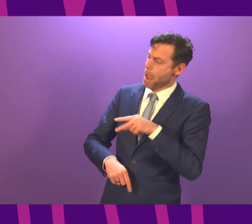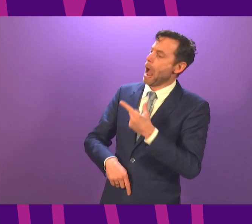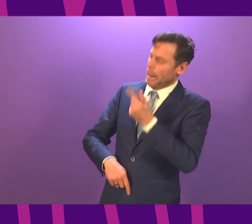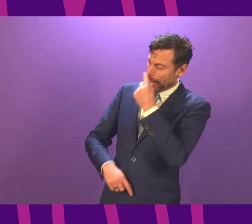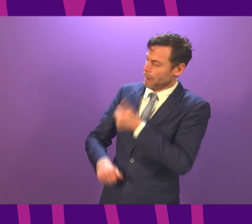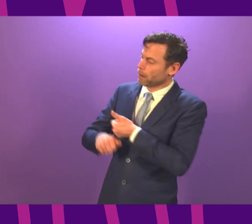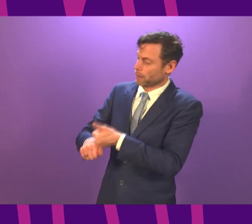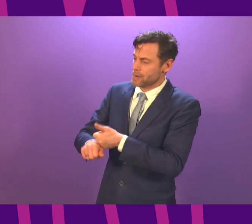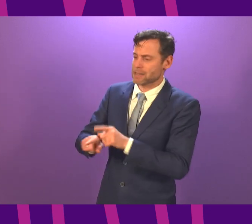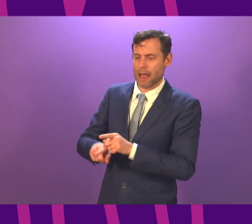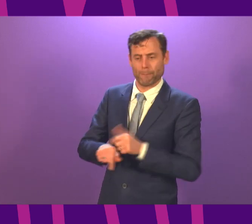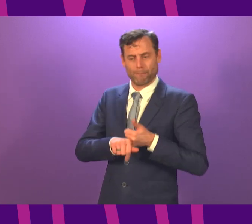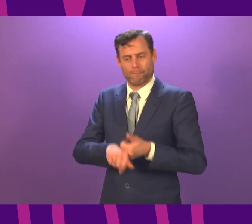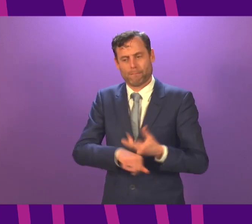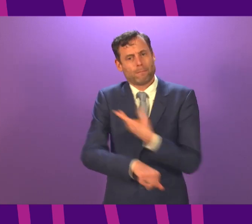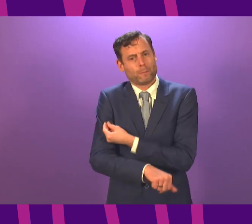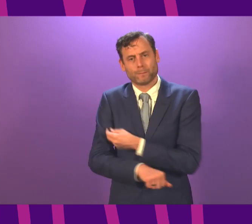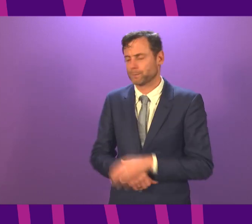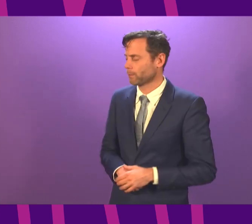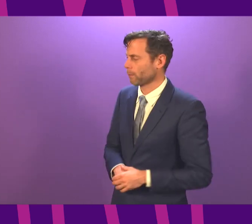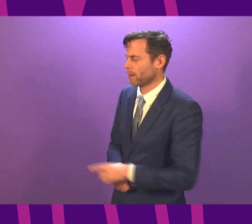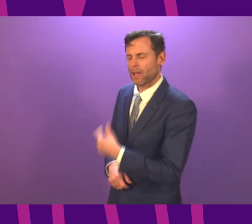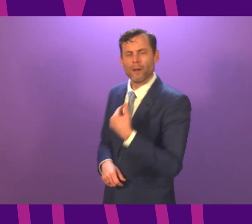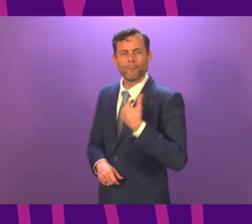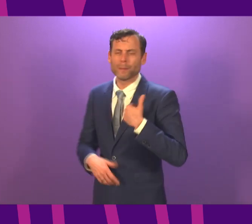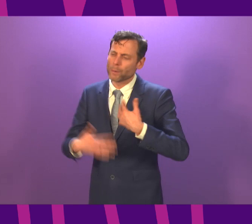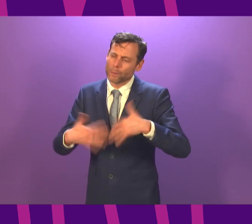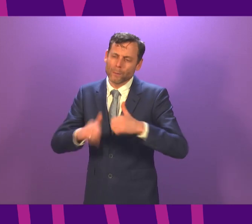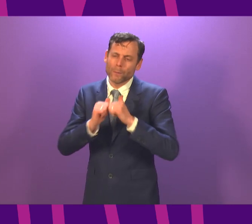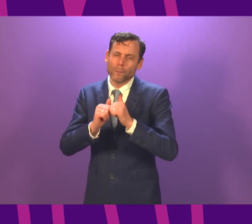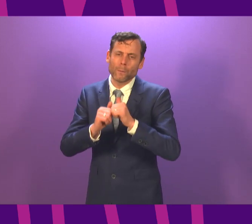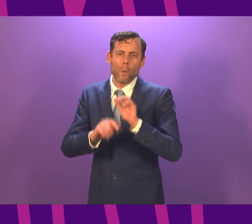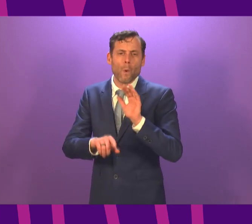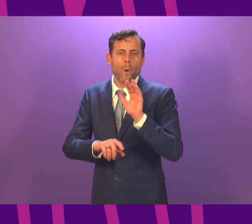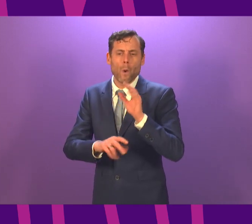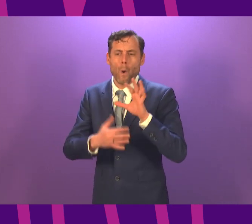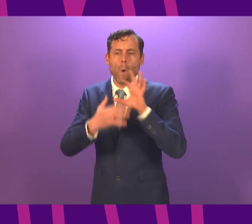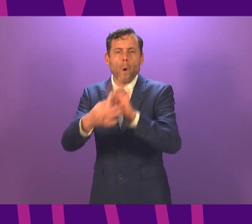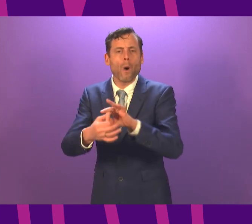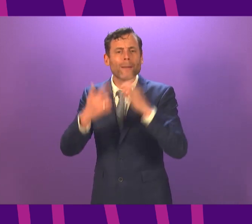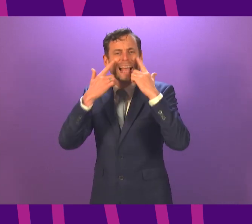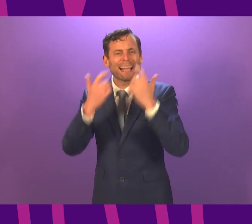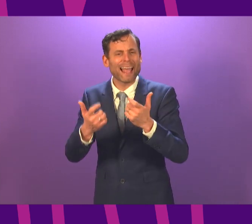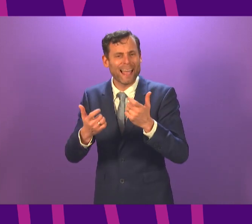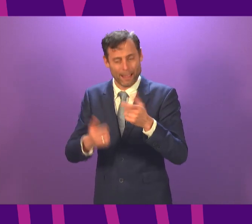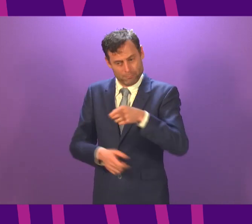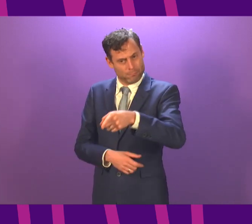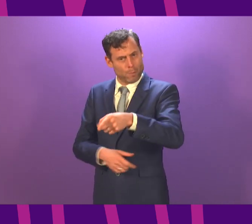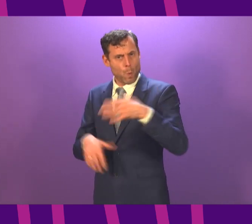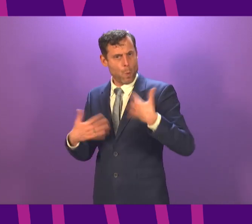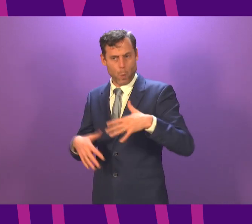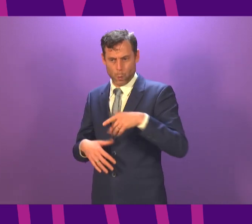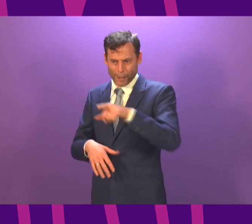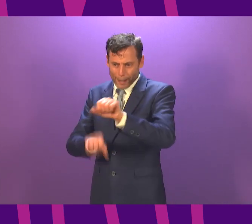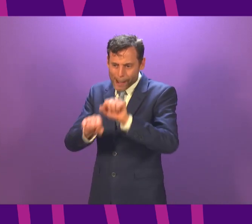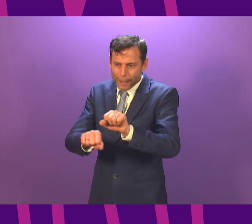contribution that home care workers make. It is very difficult to properly convey our appreciation to them for everything they